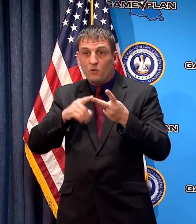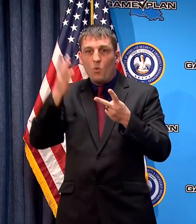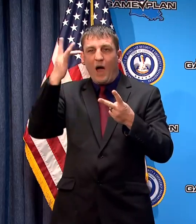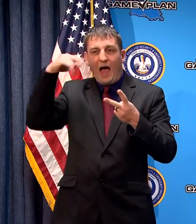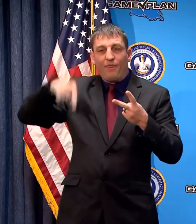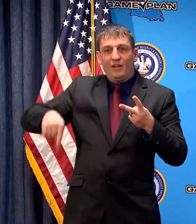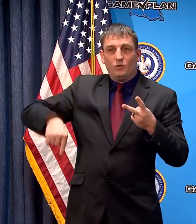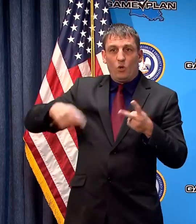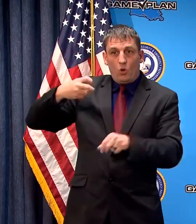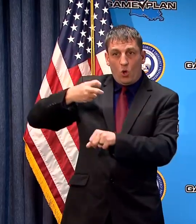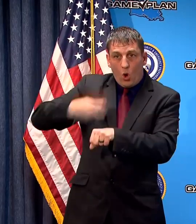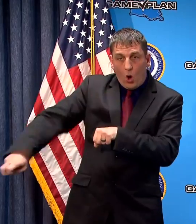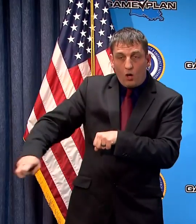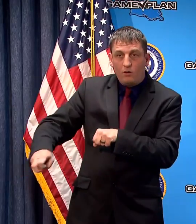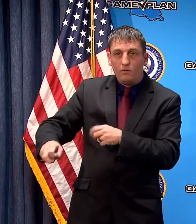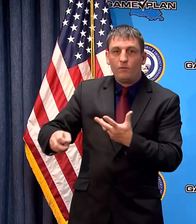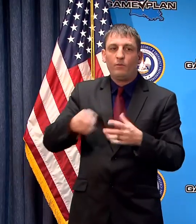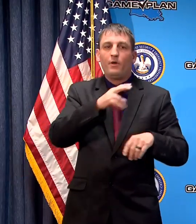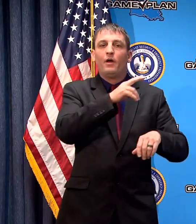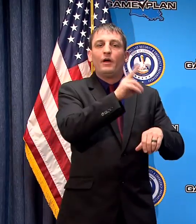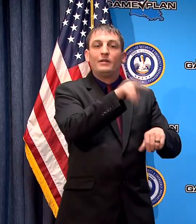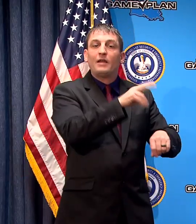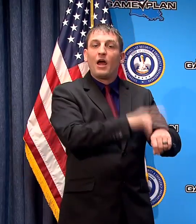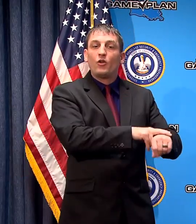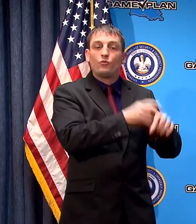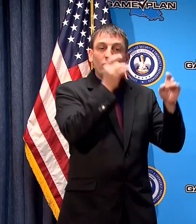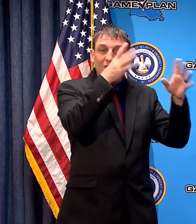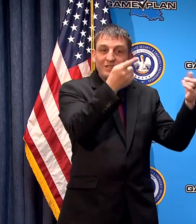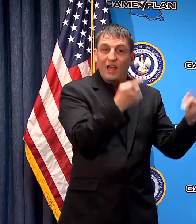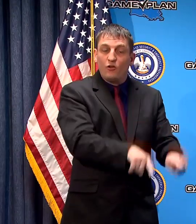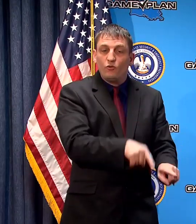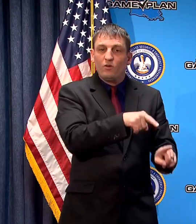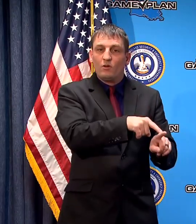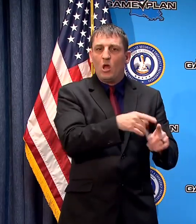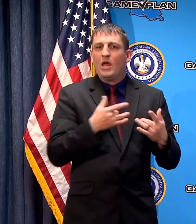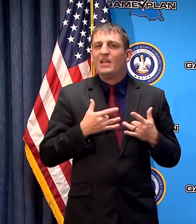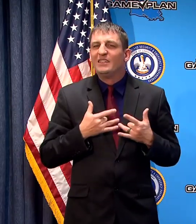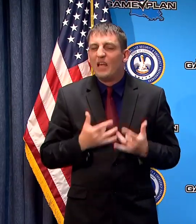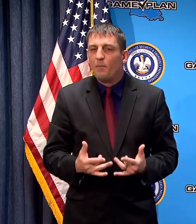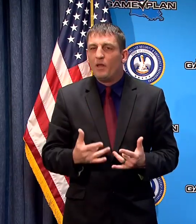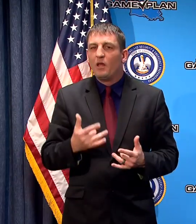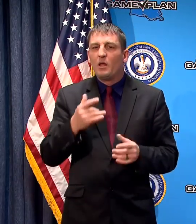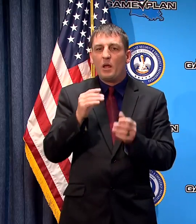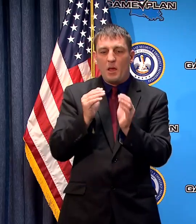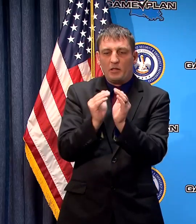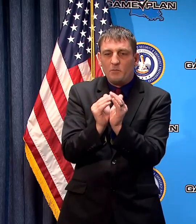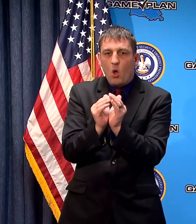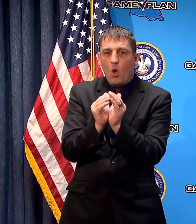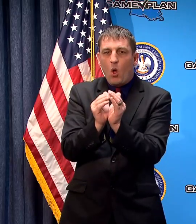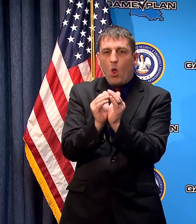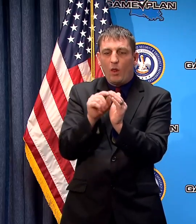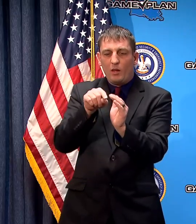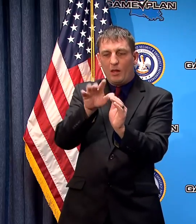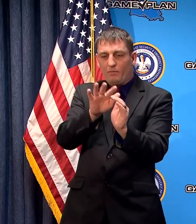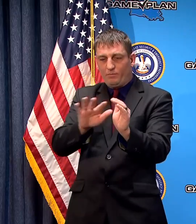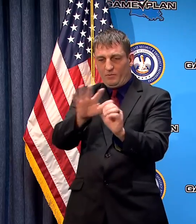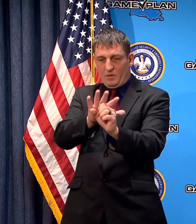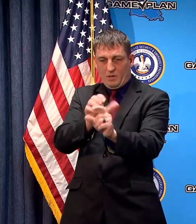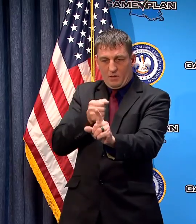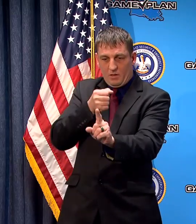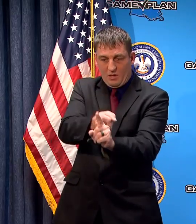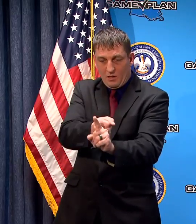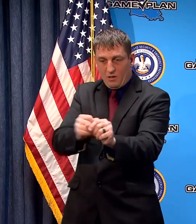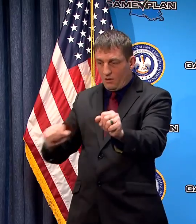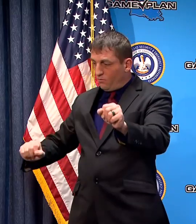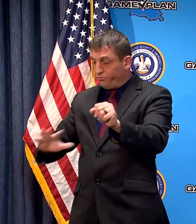natural disasters typically you have some small part of the country that's adversely impacted and the